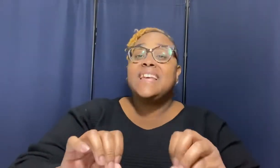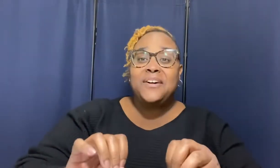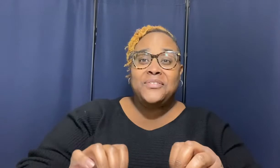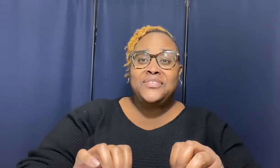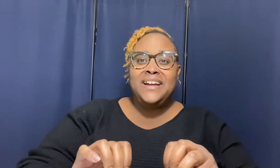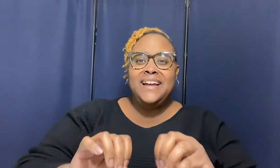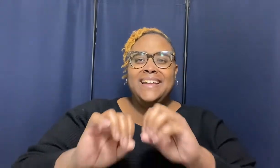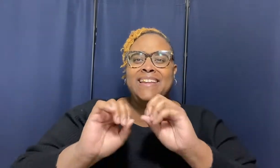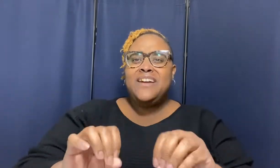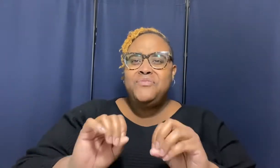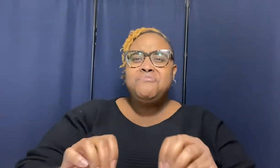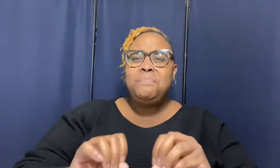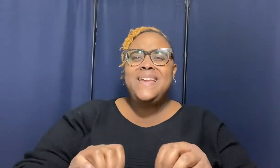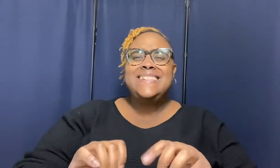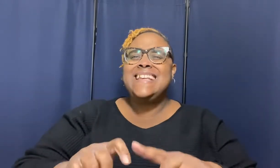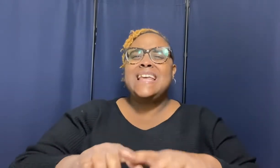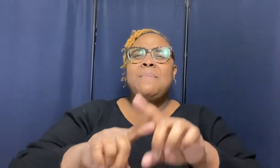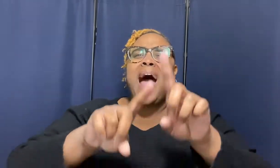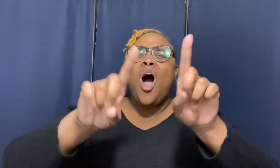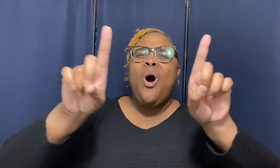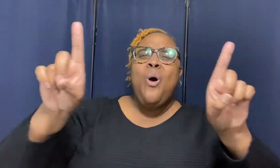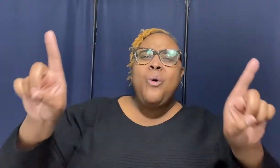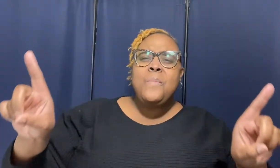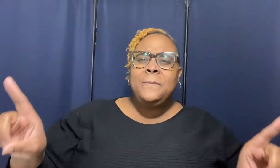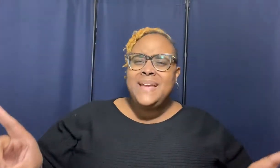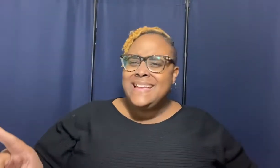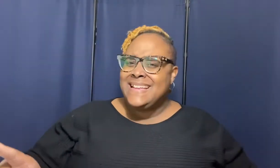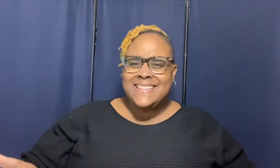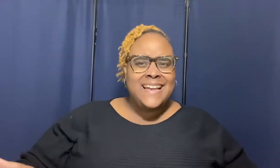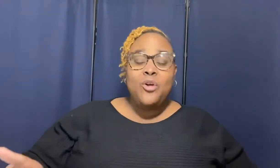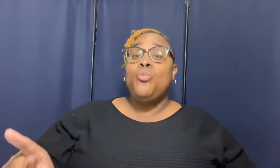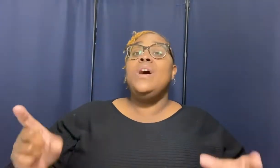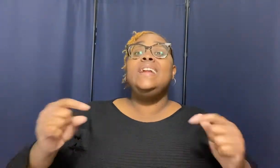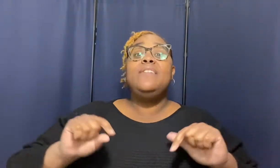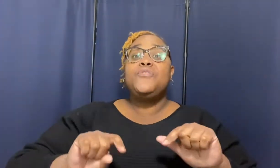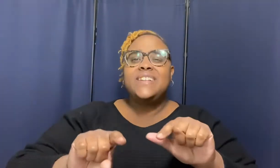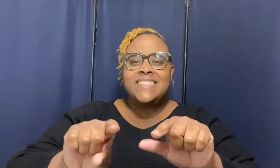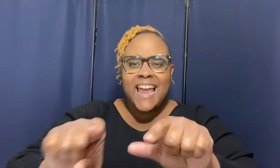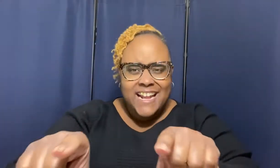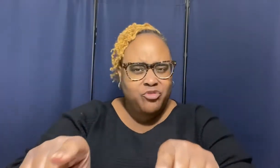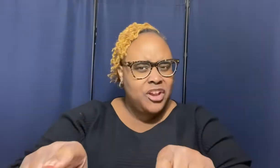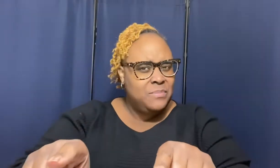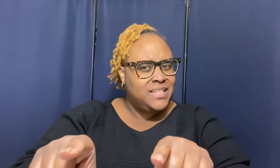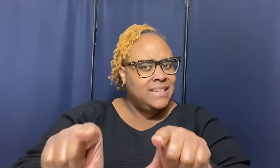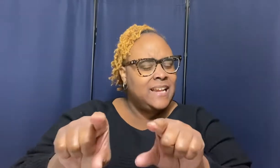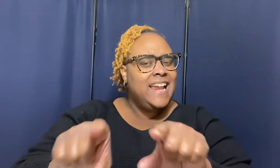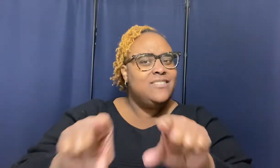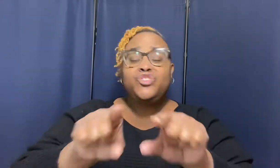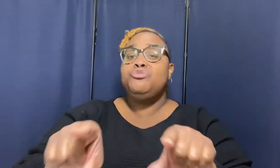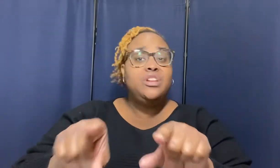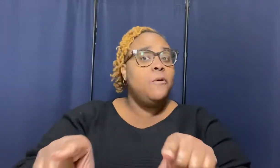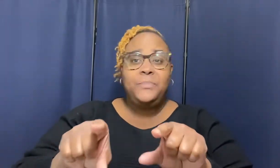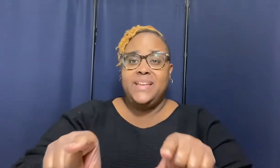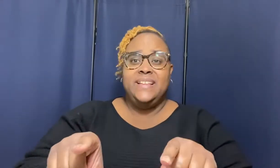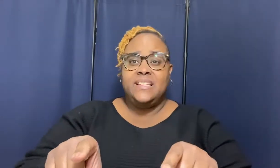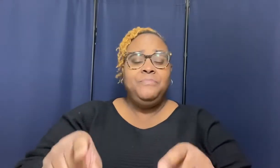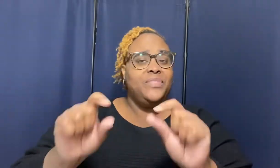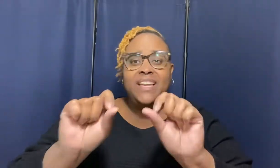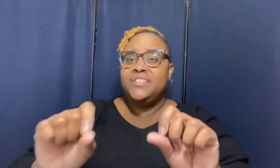give you peace he said by all means whatever it takes for him to get you your peace into